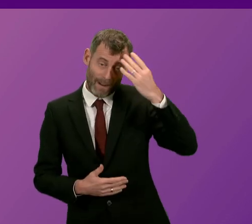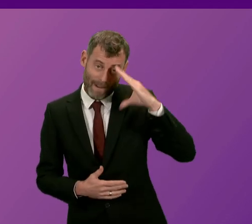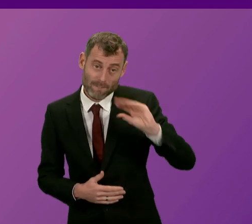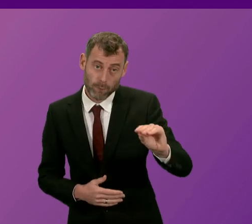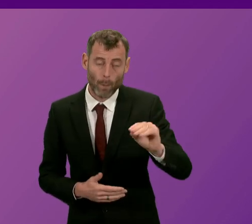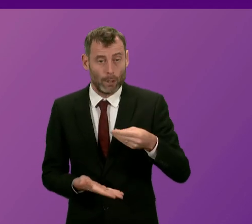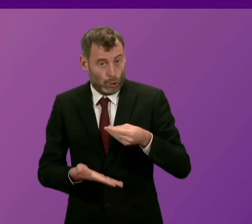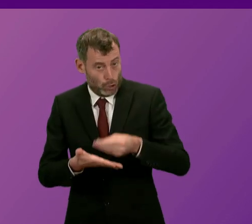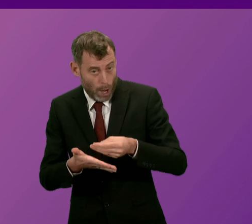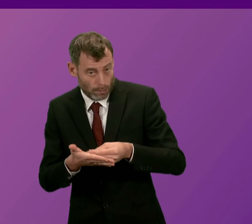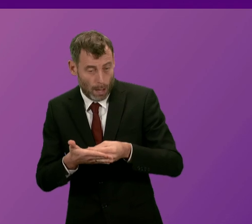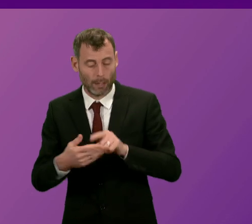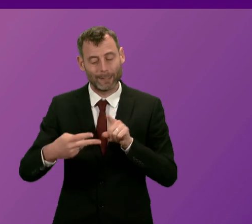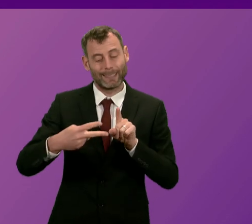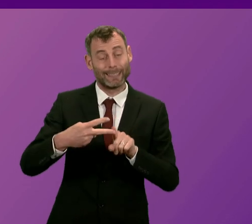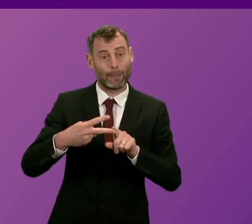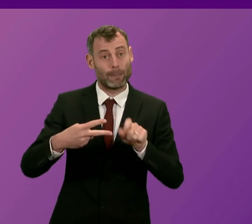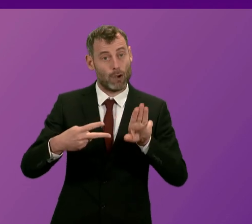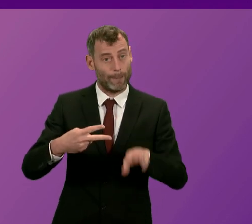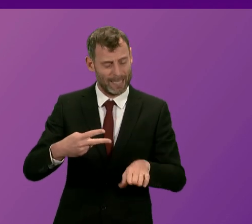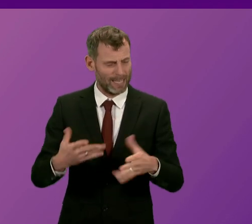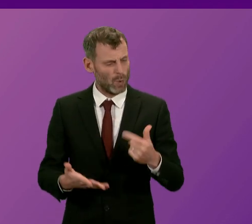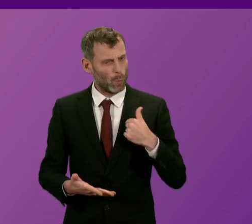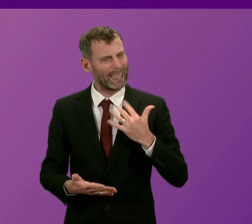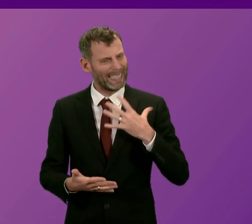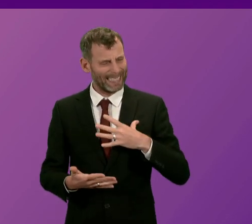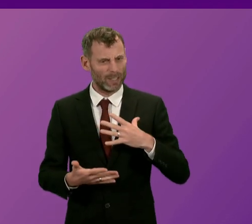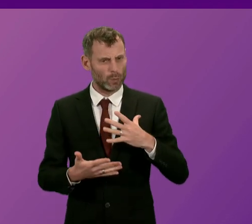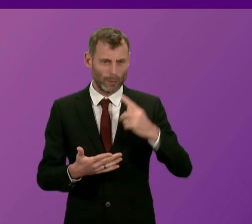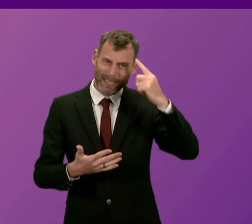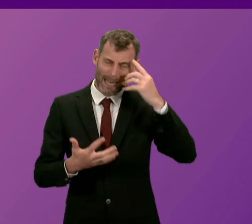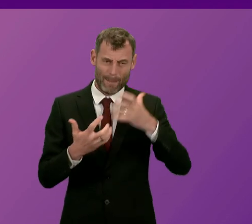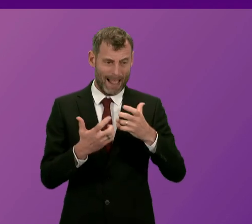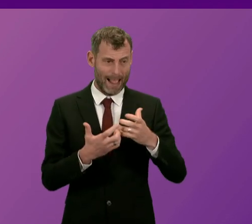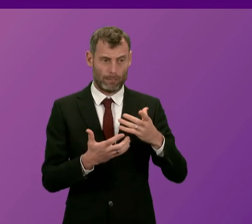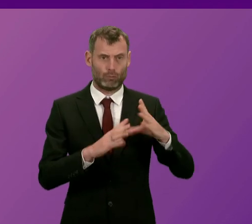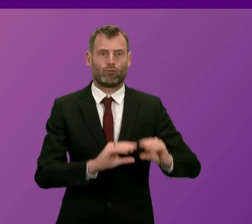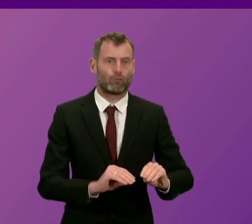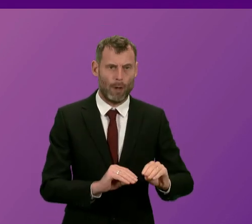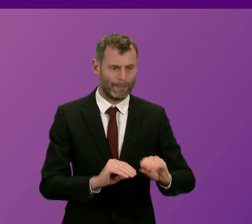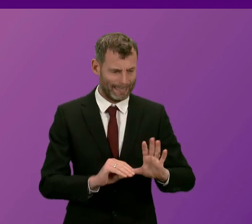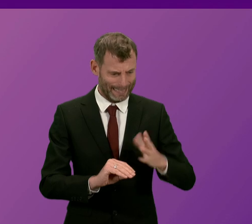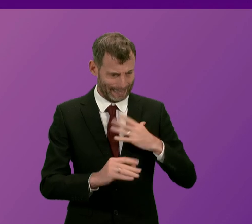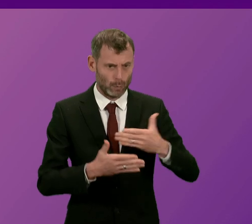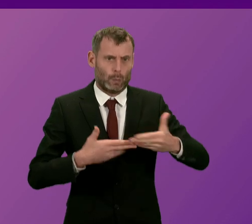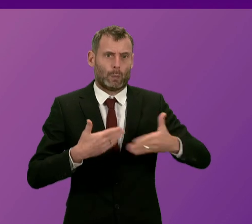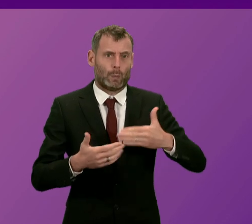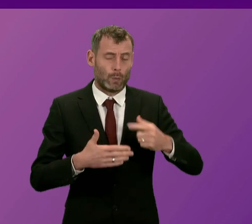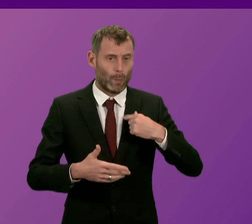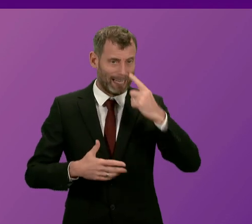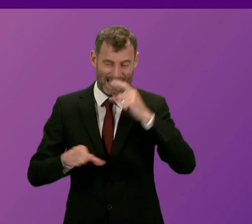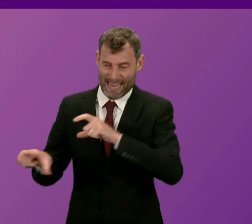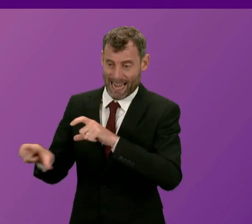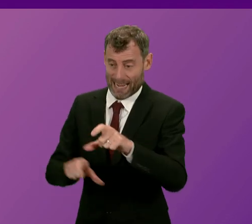Prime Minister to secure a change to that approach and we will get the answer to that point in the budget on the